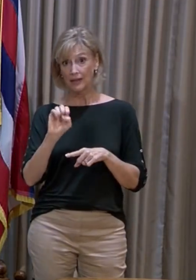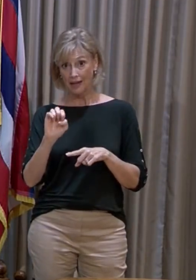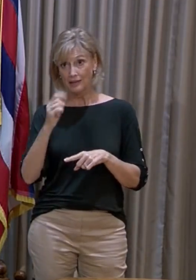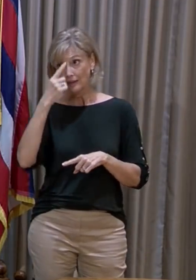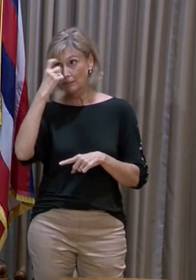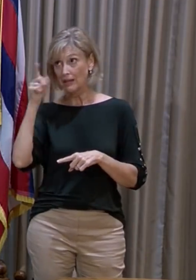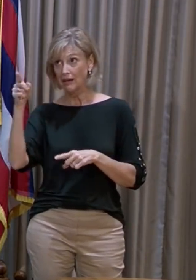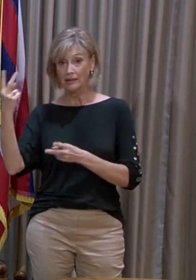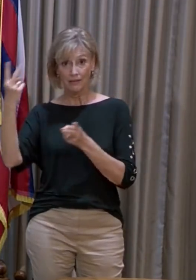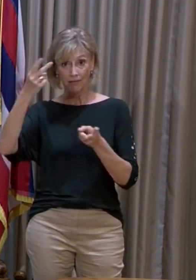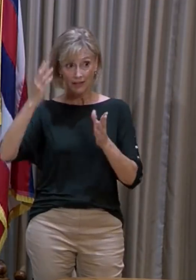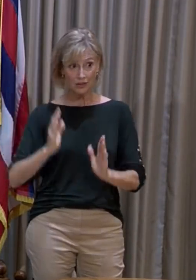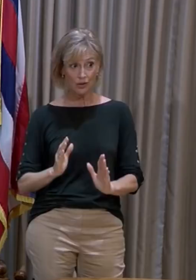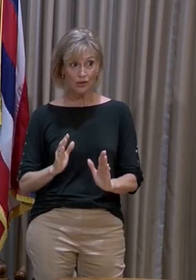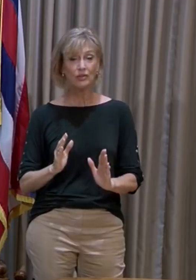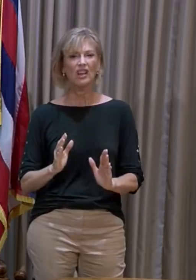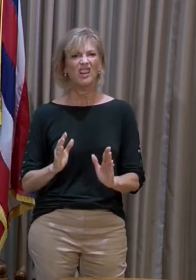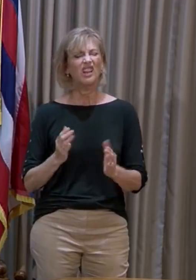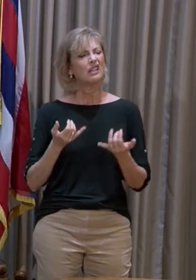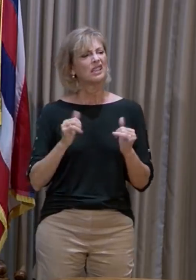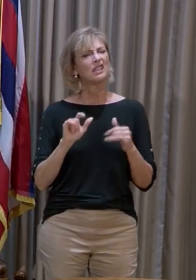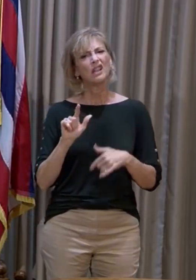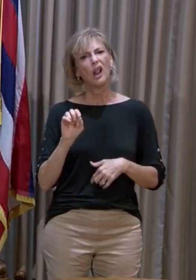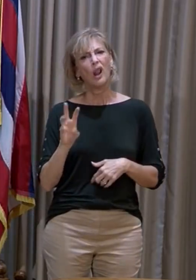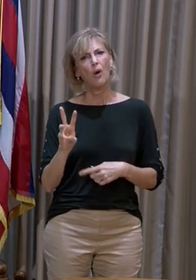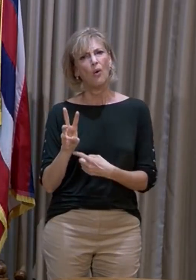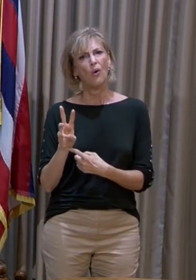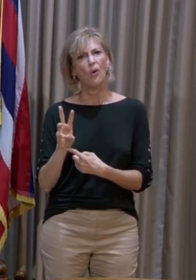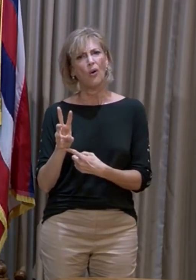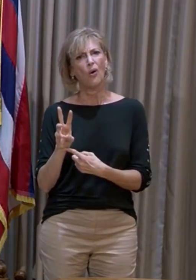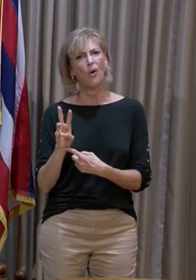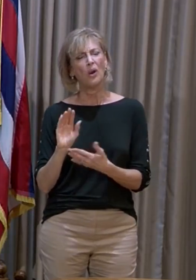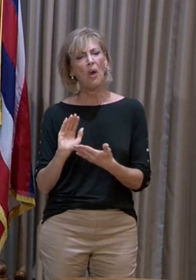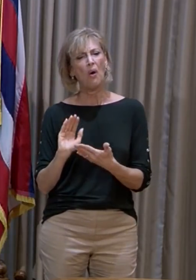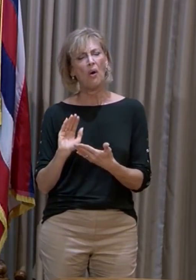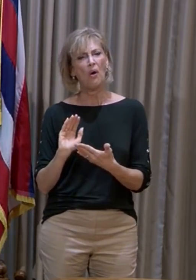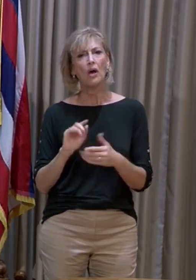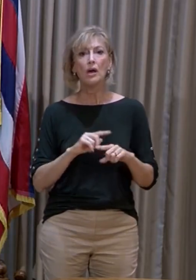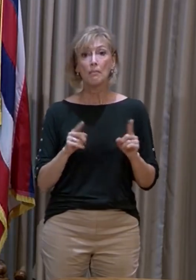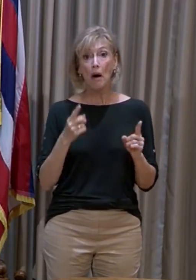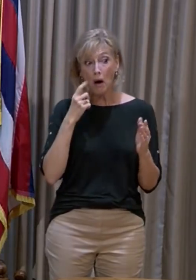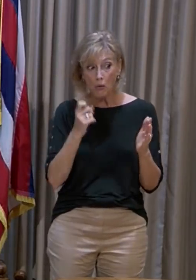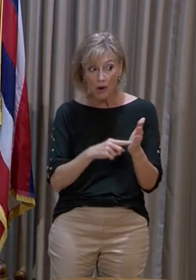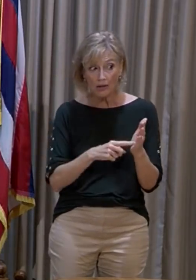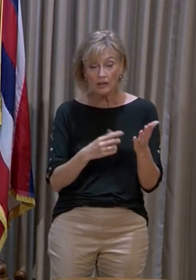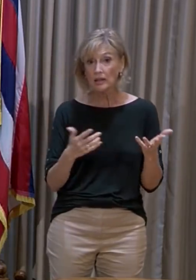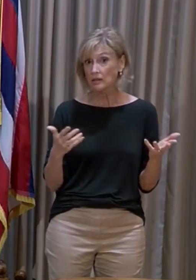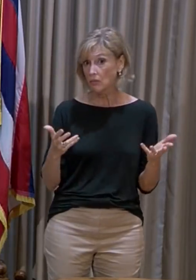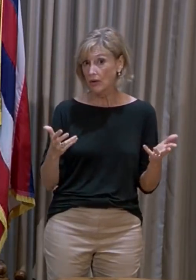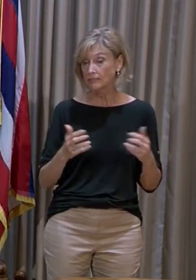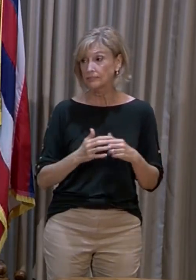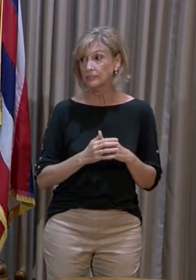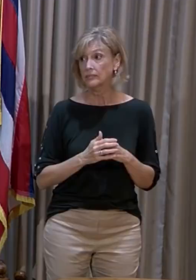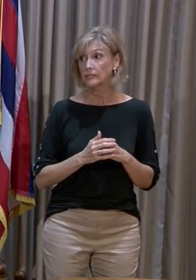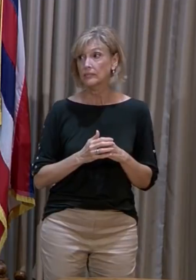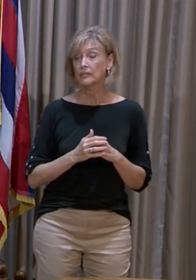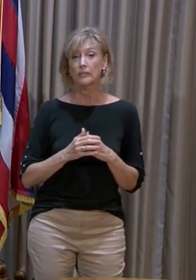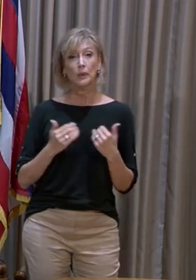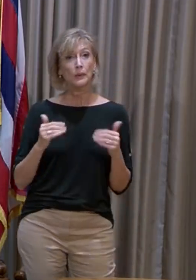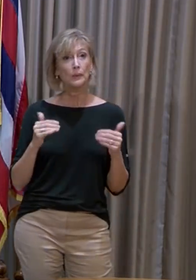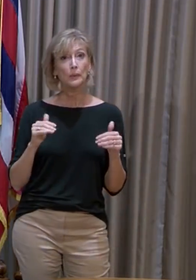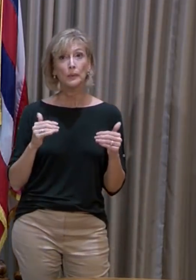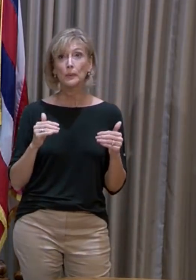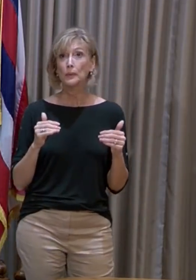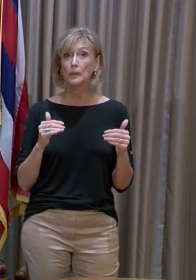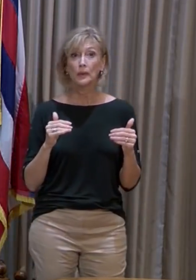to visitors remains low. But we are recognizing that the high level